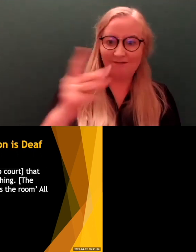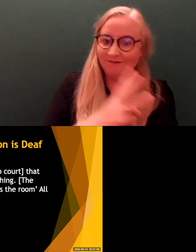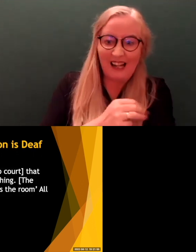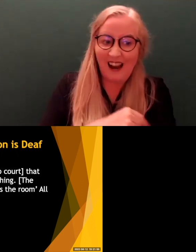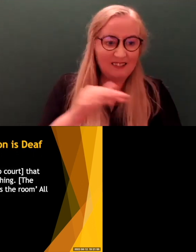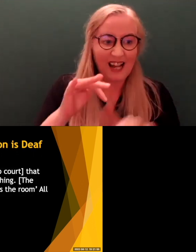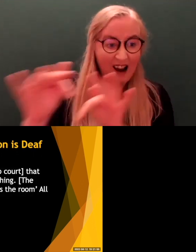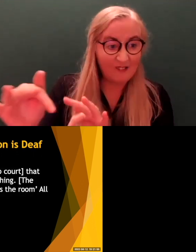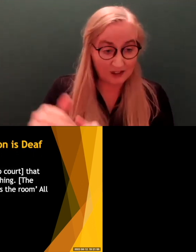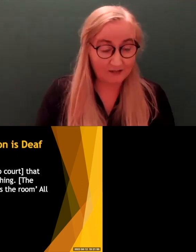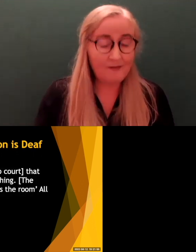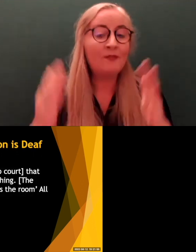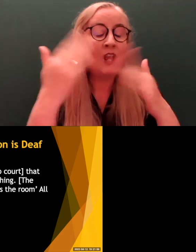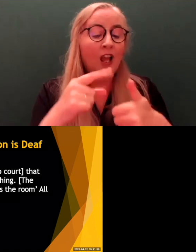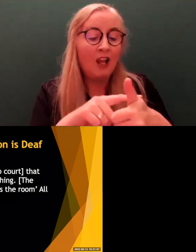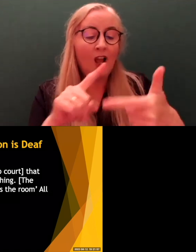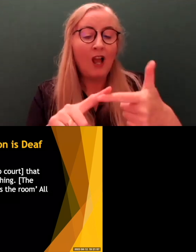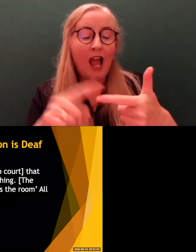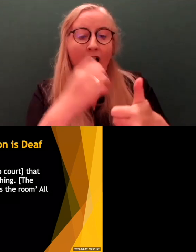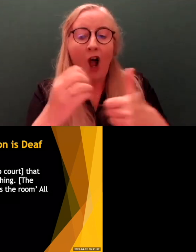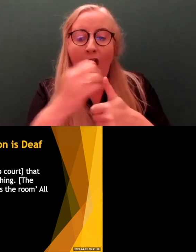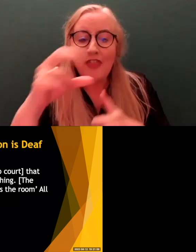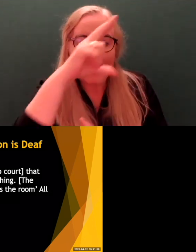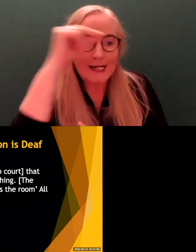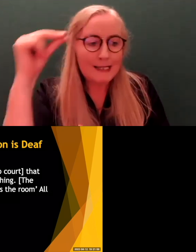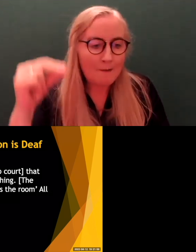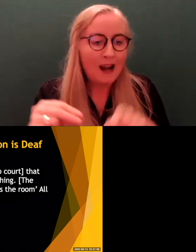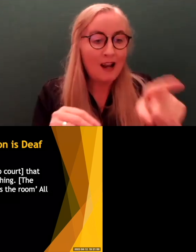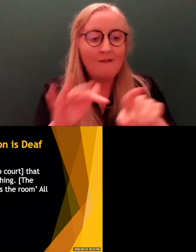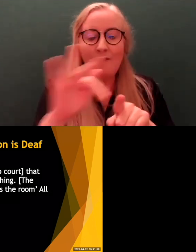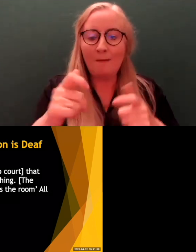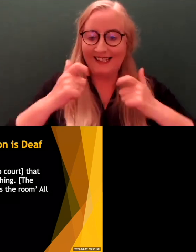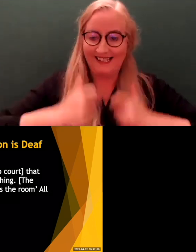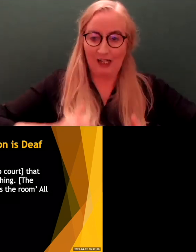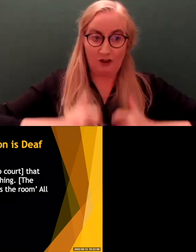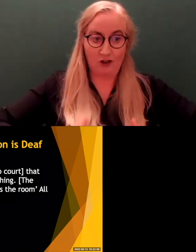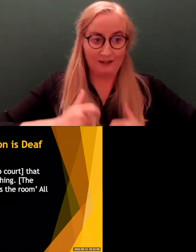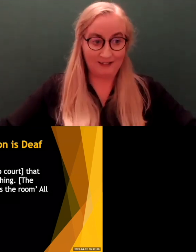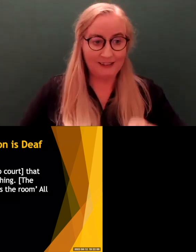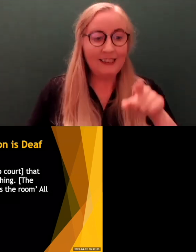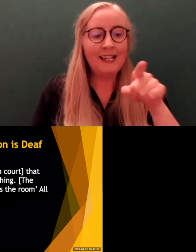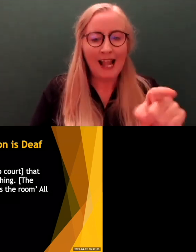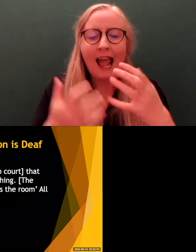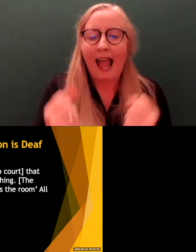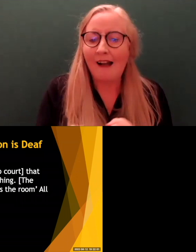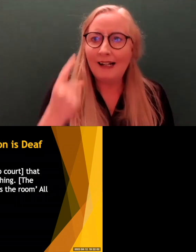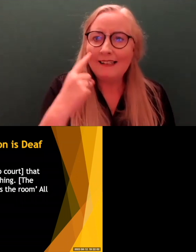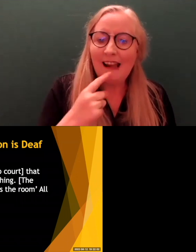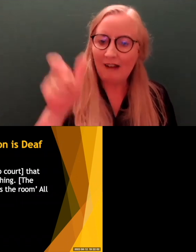So another example here. This is from a solicitor who had had a deaf client. And